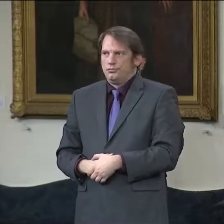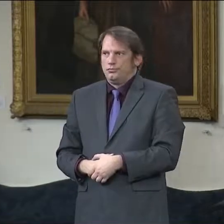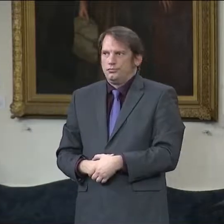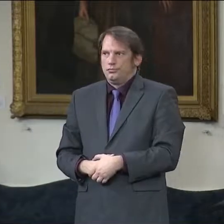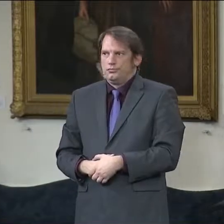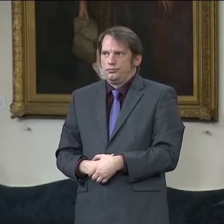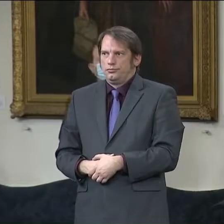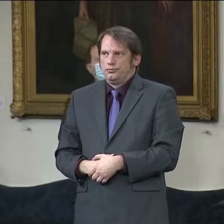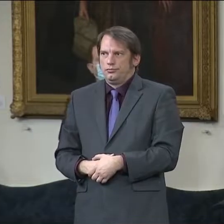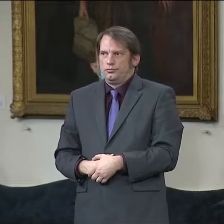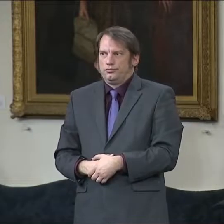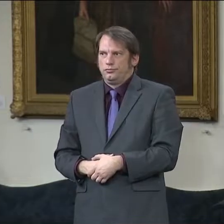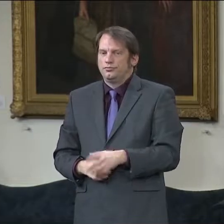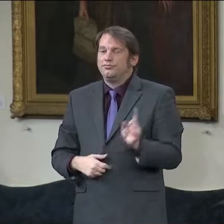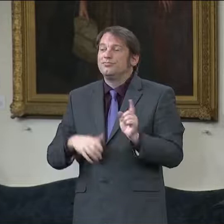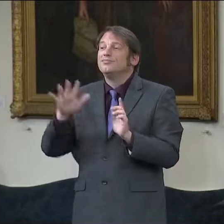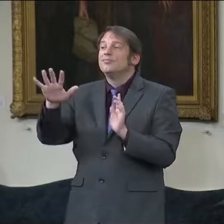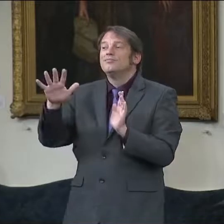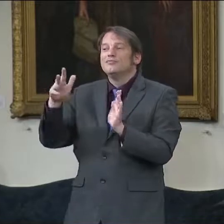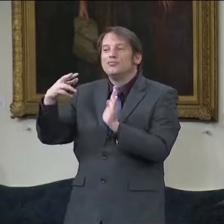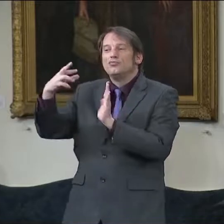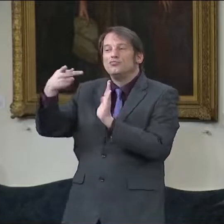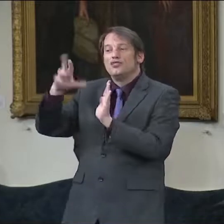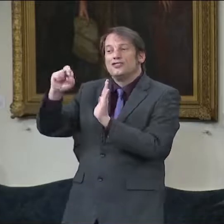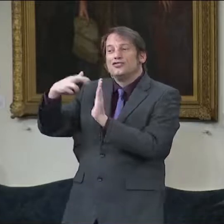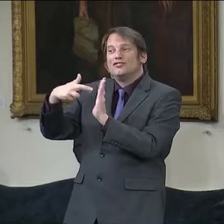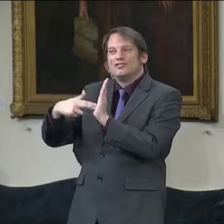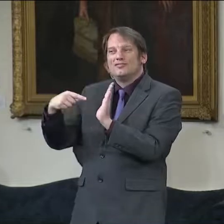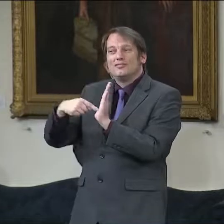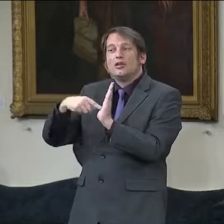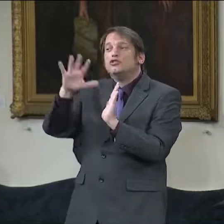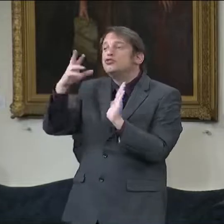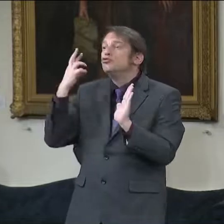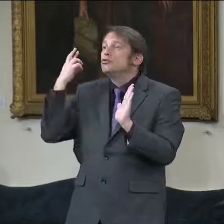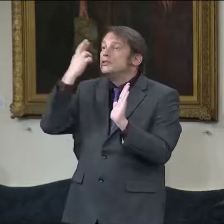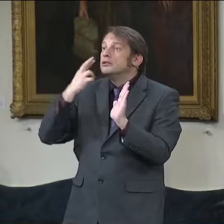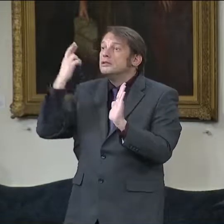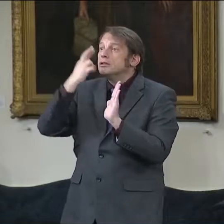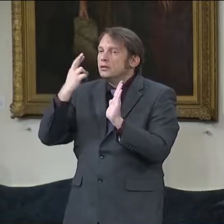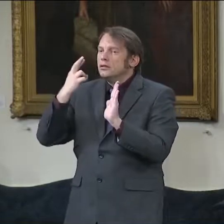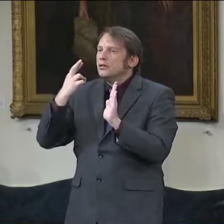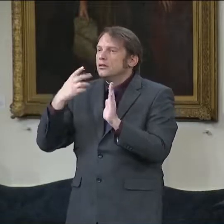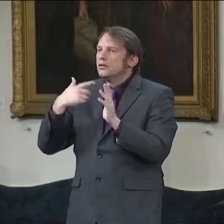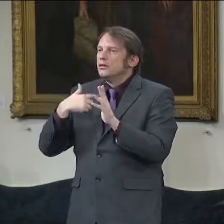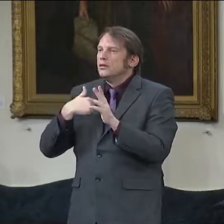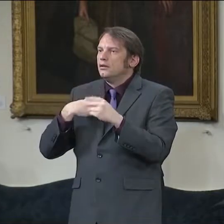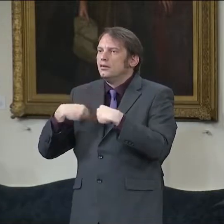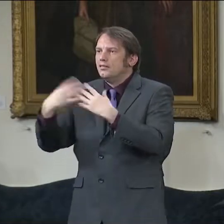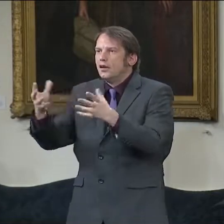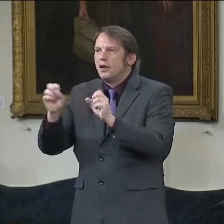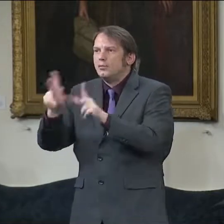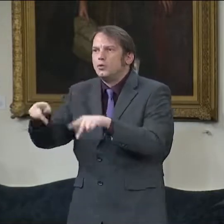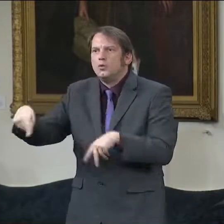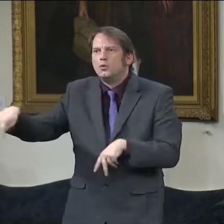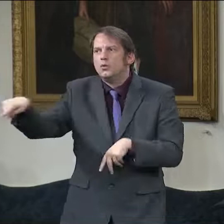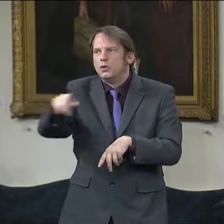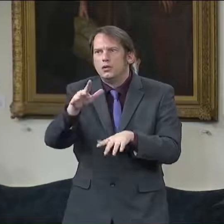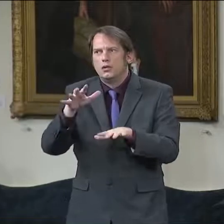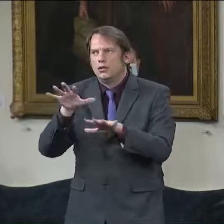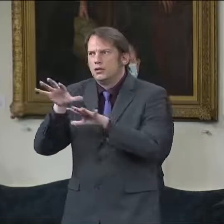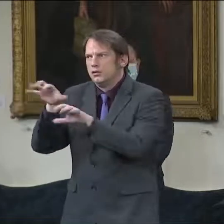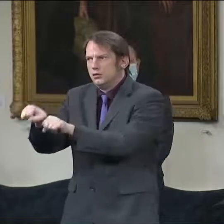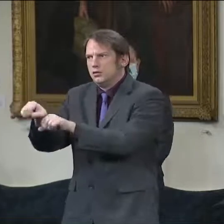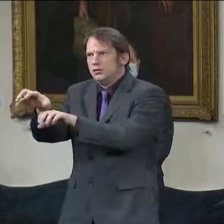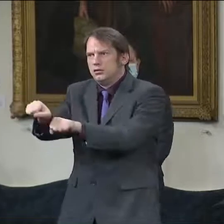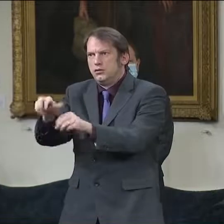-registration system in place is to create the opportunity for people to register in one place and then